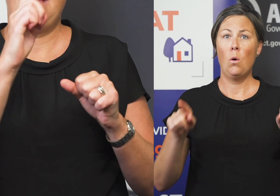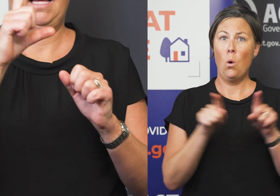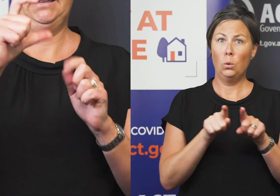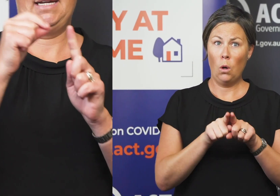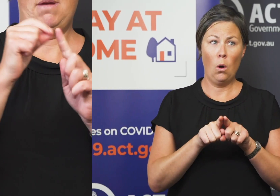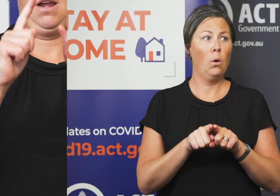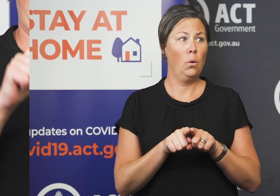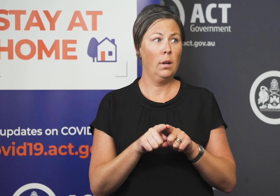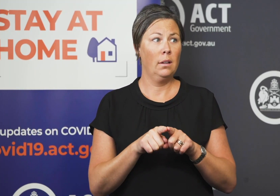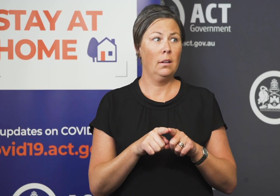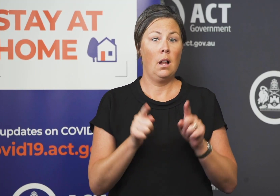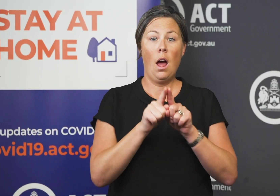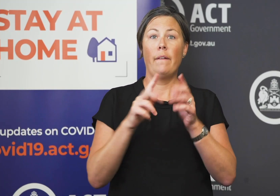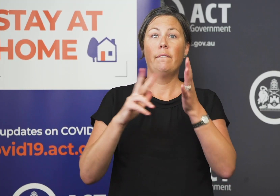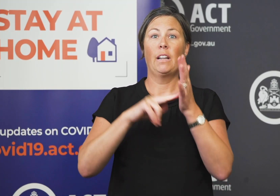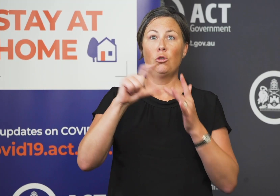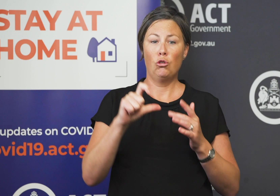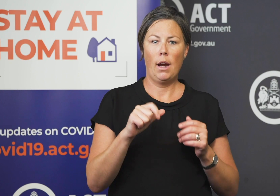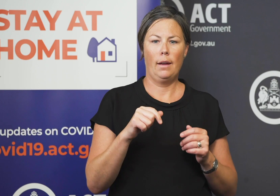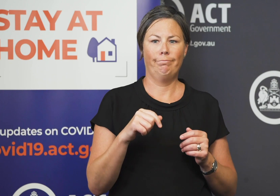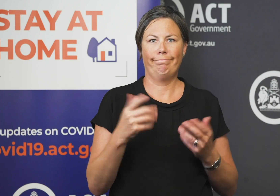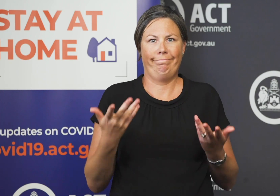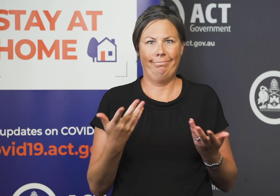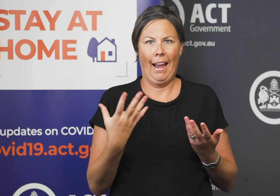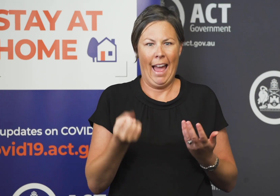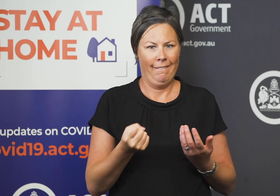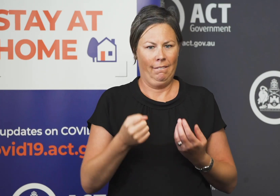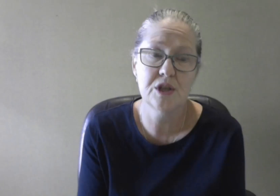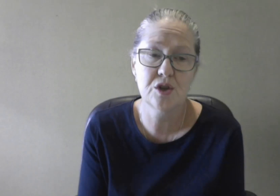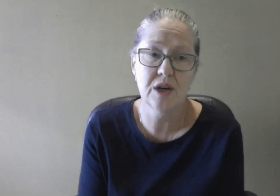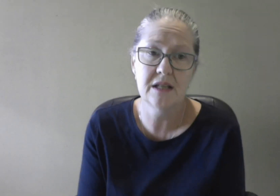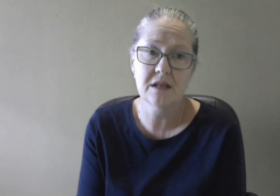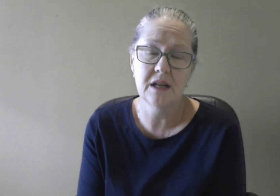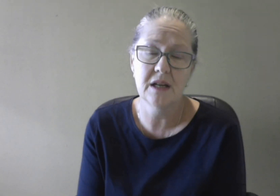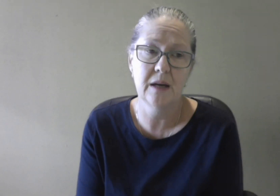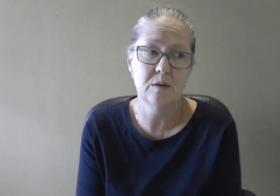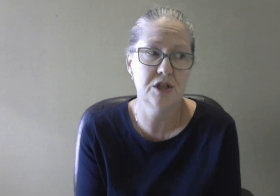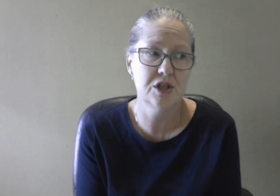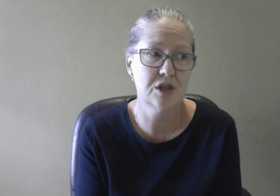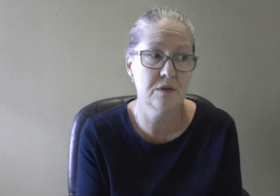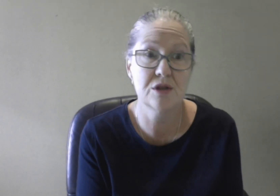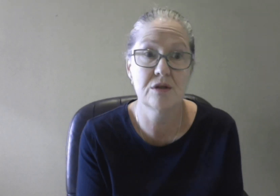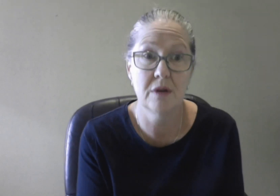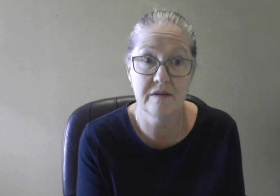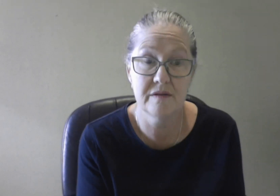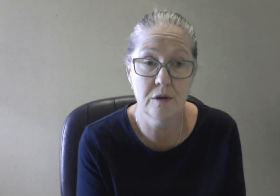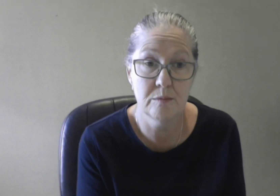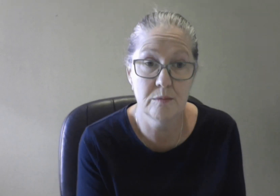different to what's mostly used in the UK and North America. Australian sign language was derived from British sign